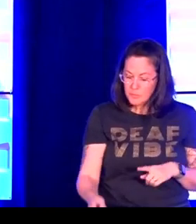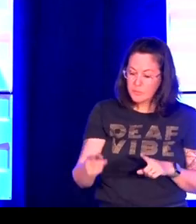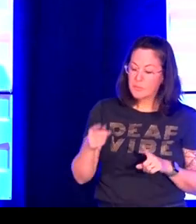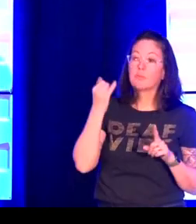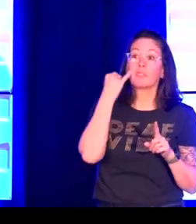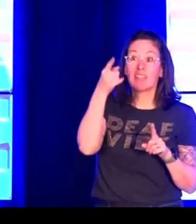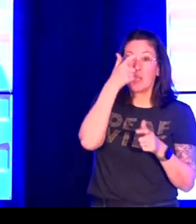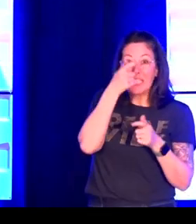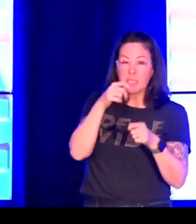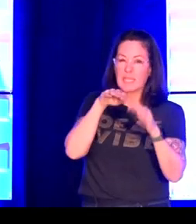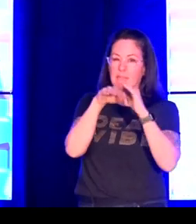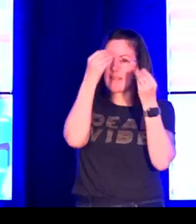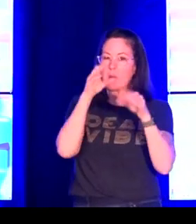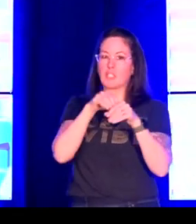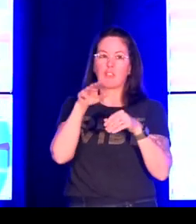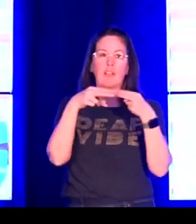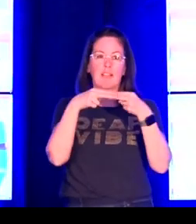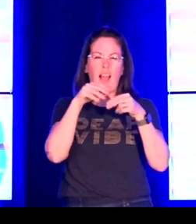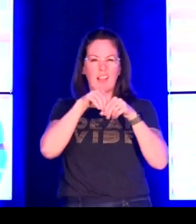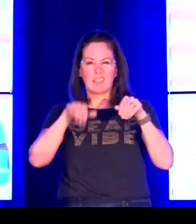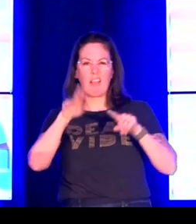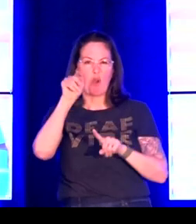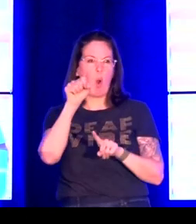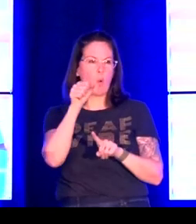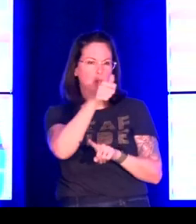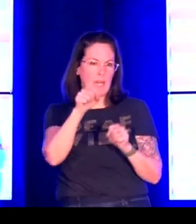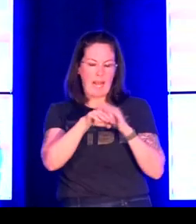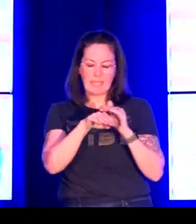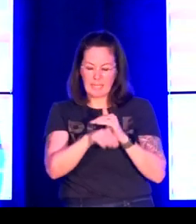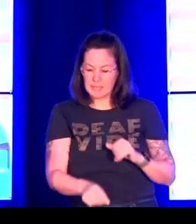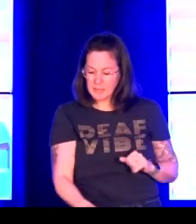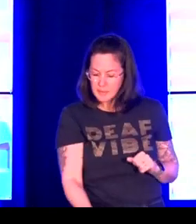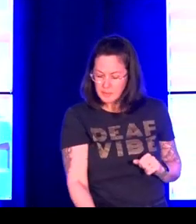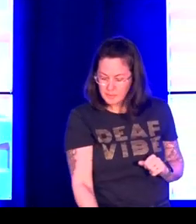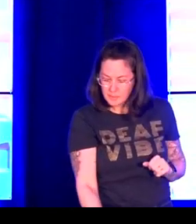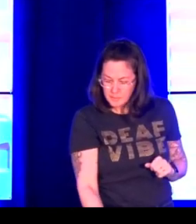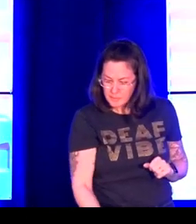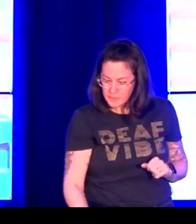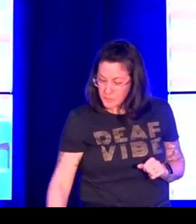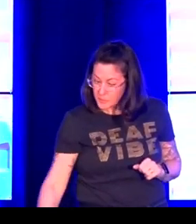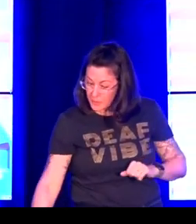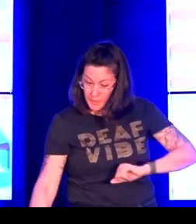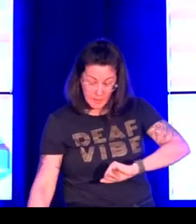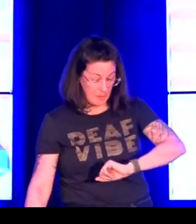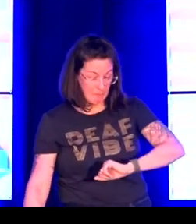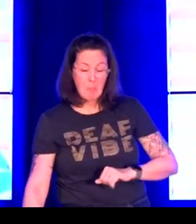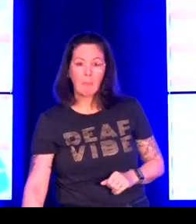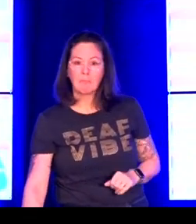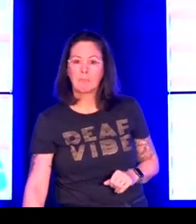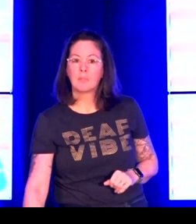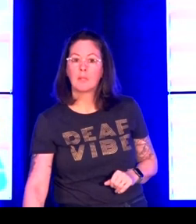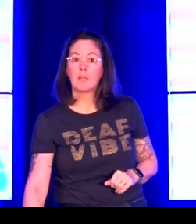videos there as well. If you are interested, the access information is at the bottom of this